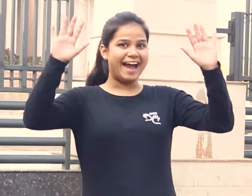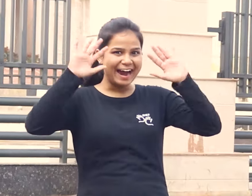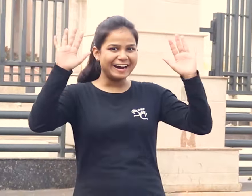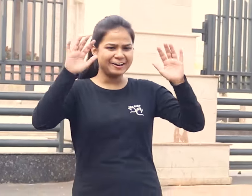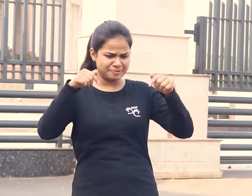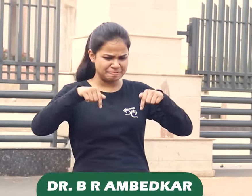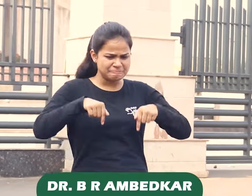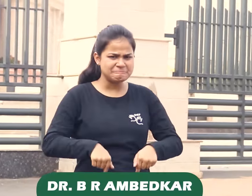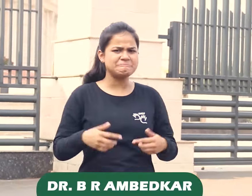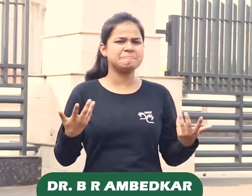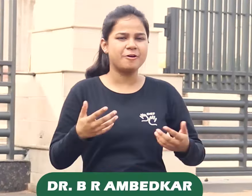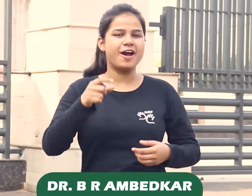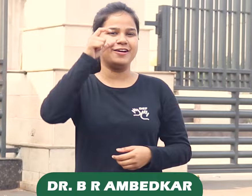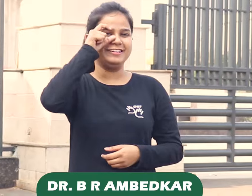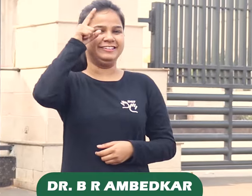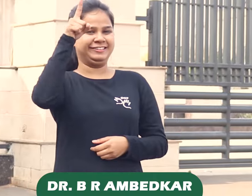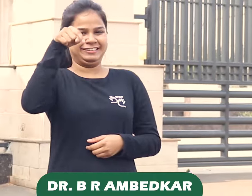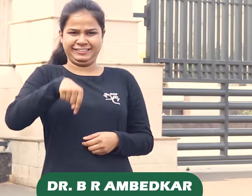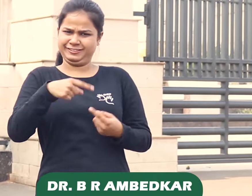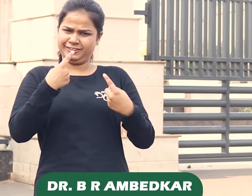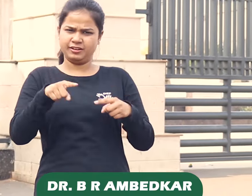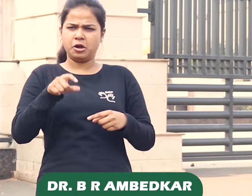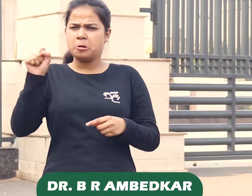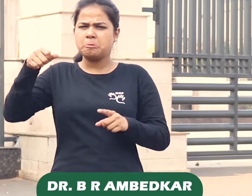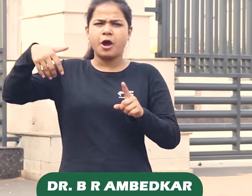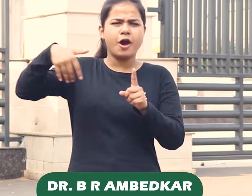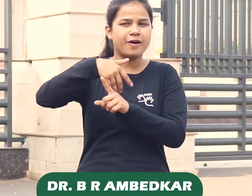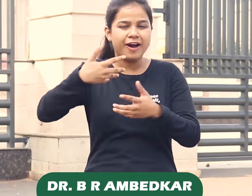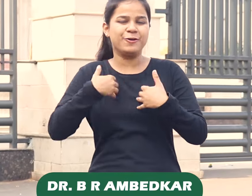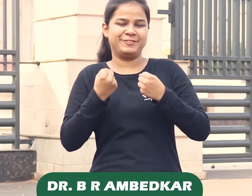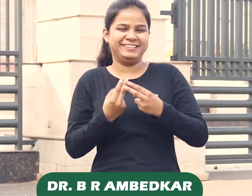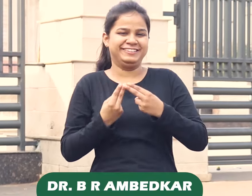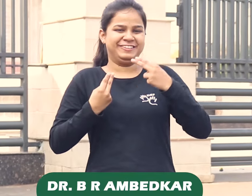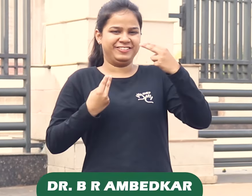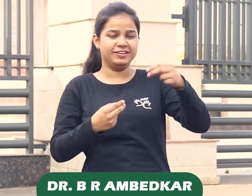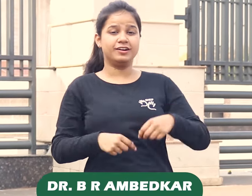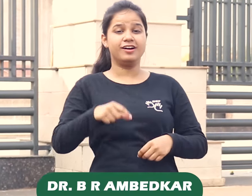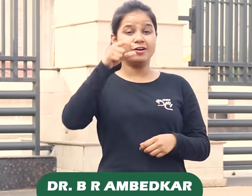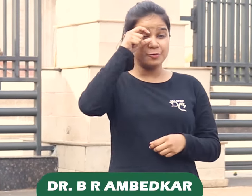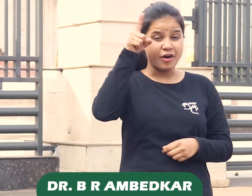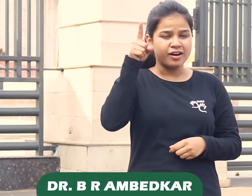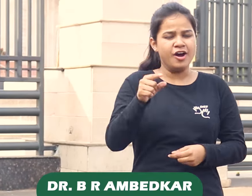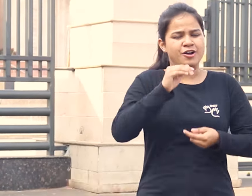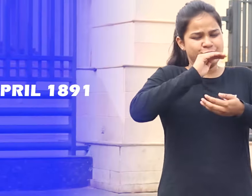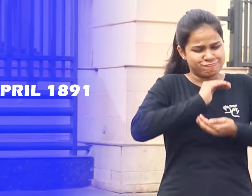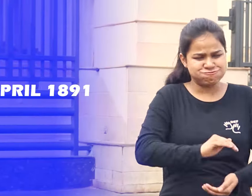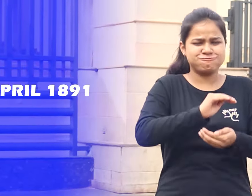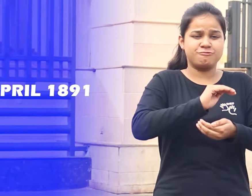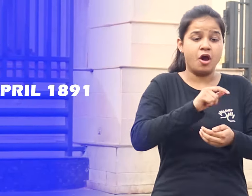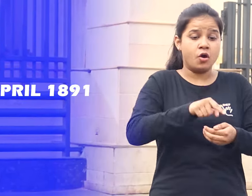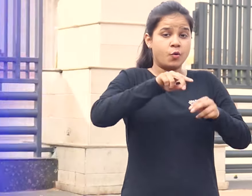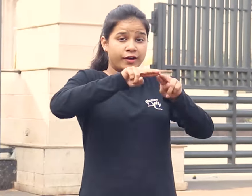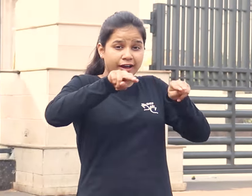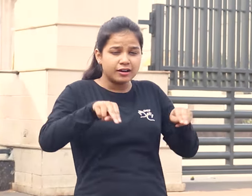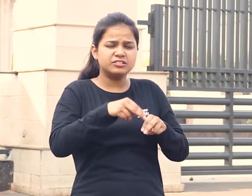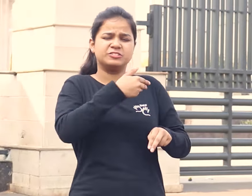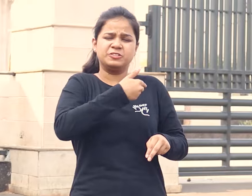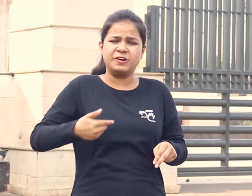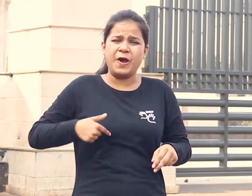Hi everyone, now I'll share the life story of Dr. B.R. Ambedkar. A celebrated hero, Dr. B.R. Ambedkar was born